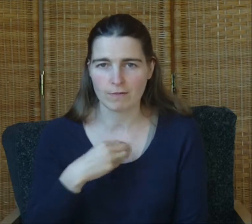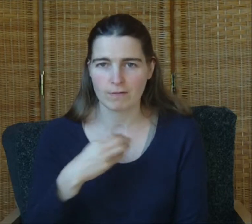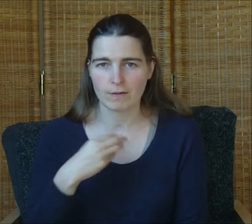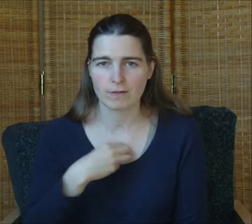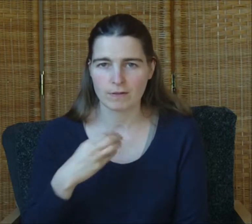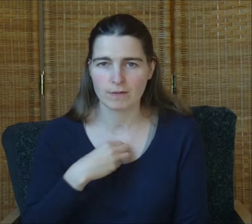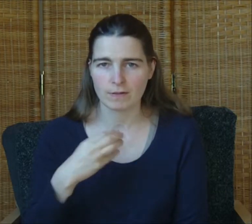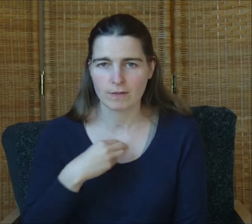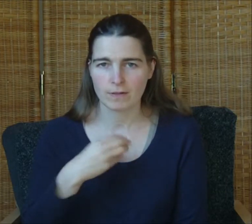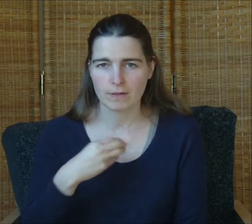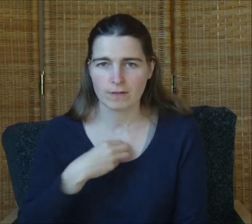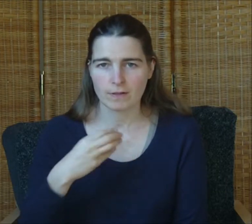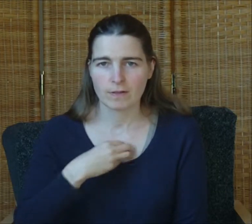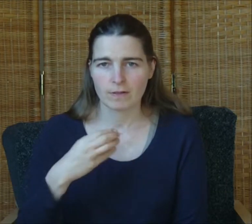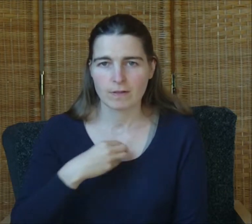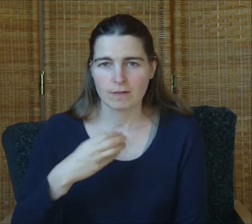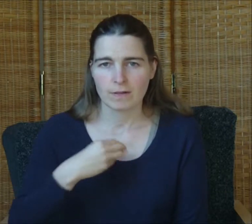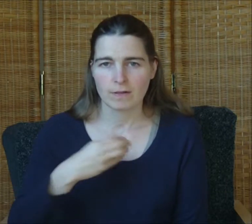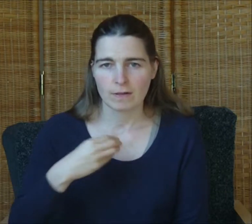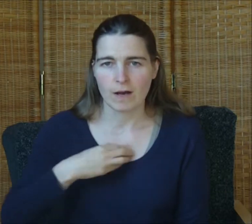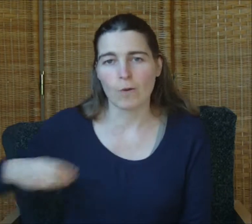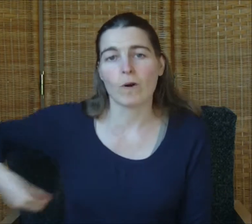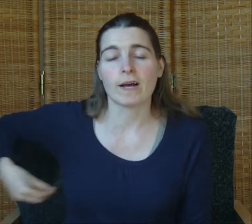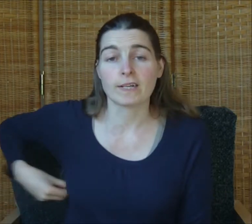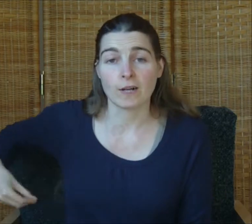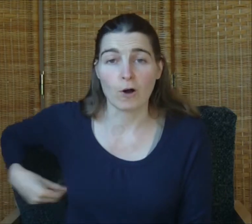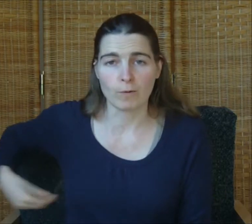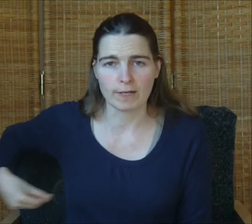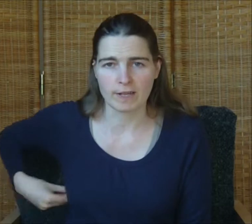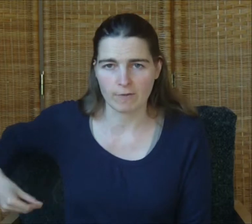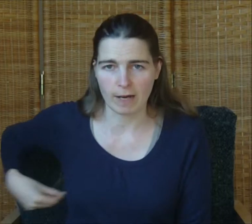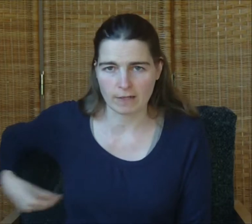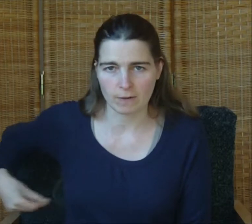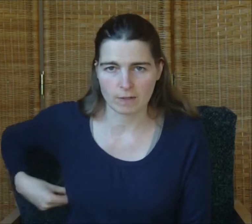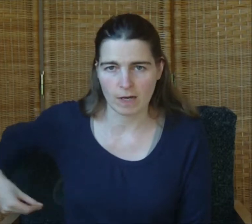and why I can hold myself back sometimes.